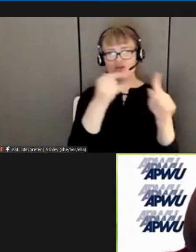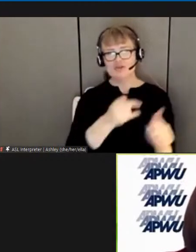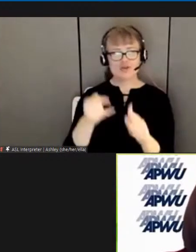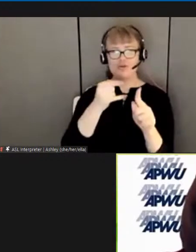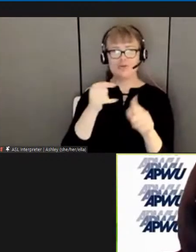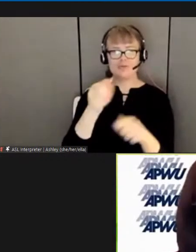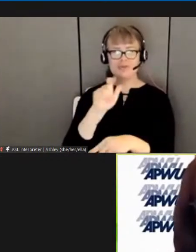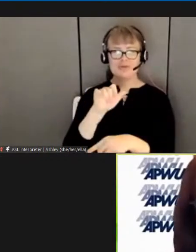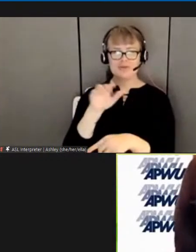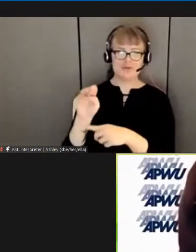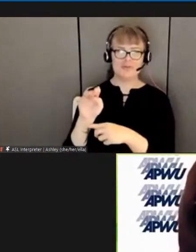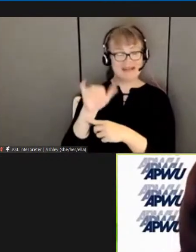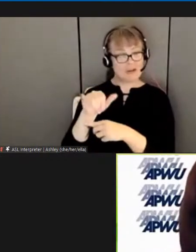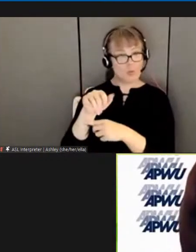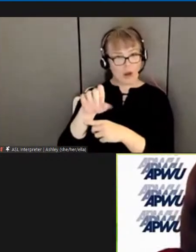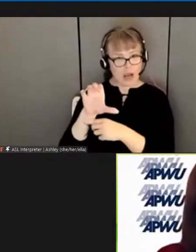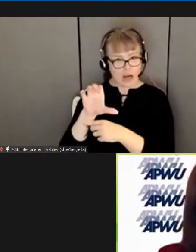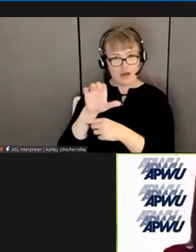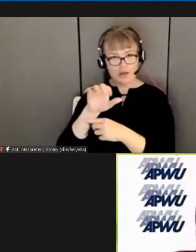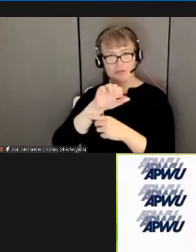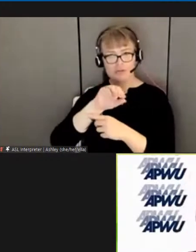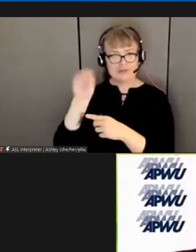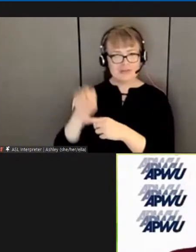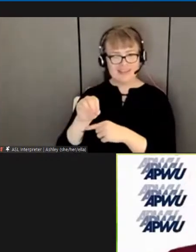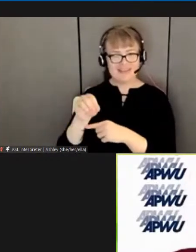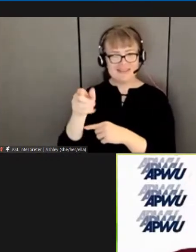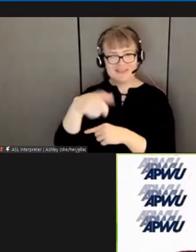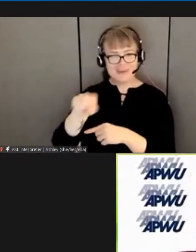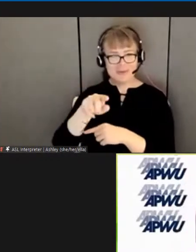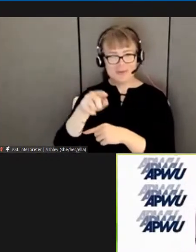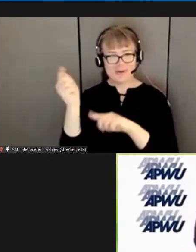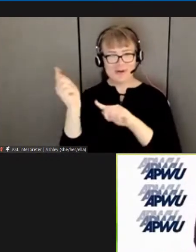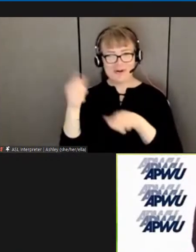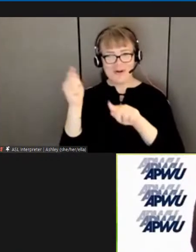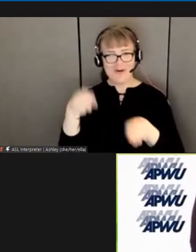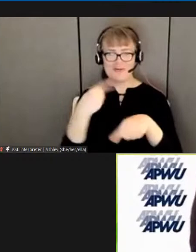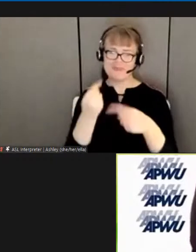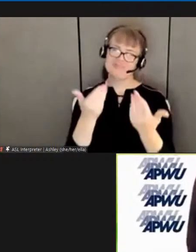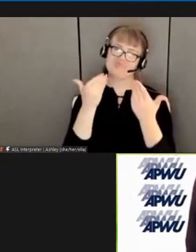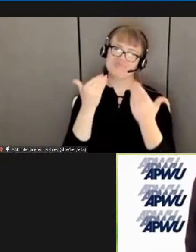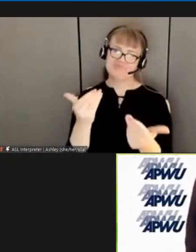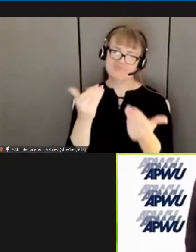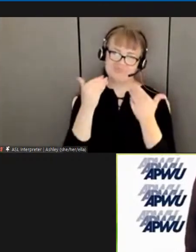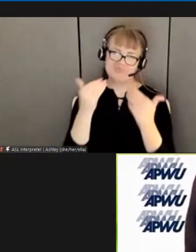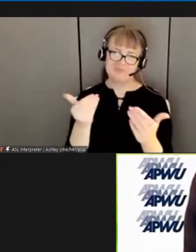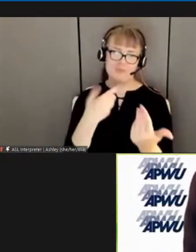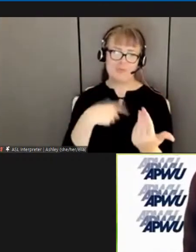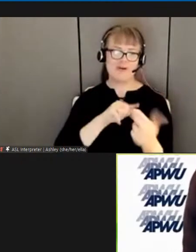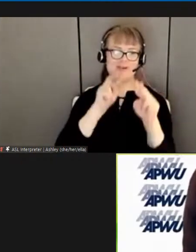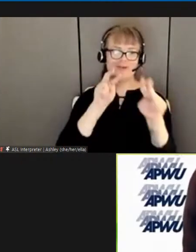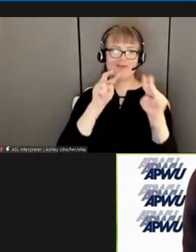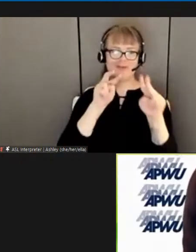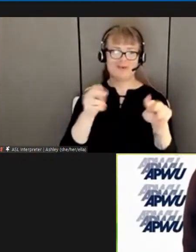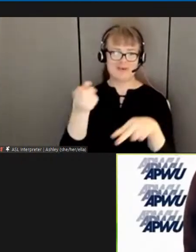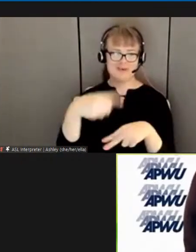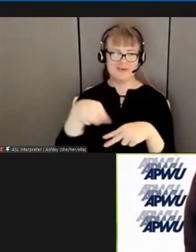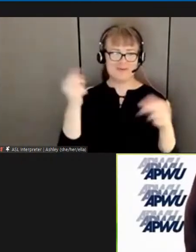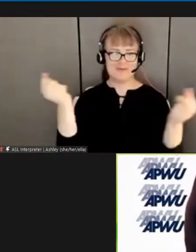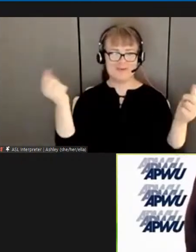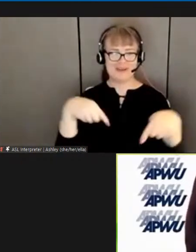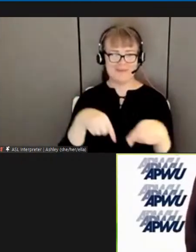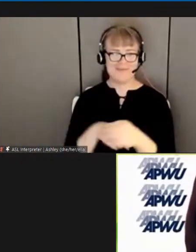excellent. Thank you, guys. We can't wait to see you then on the Zoom on